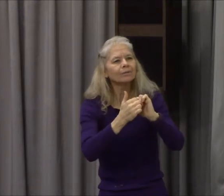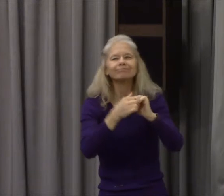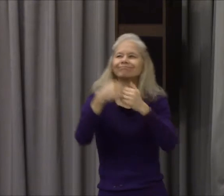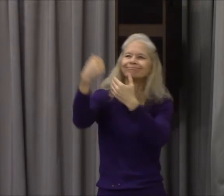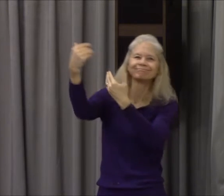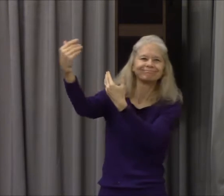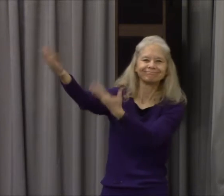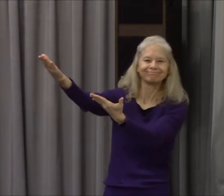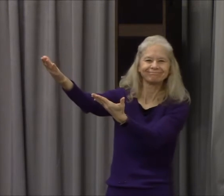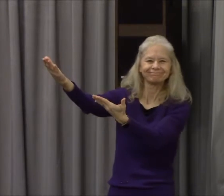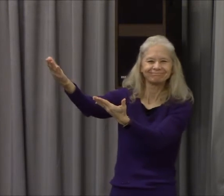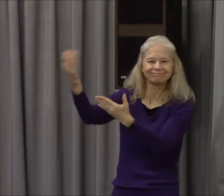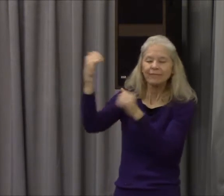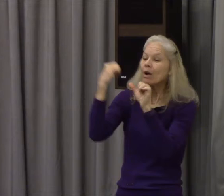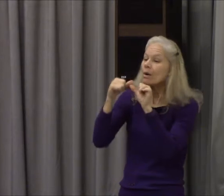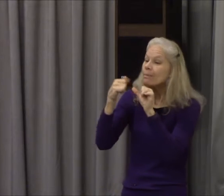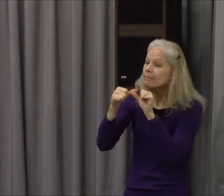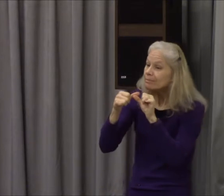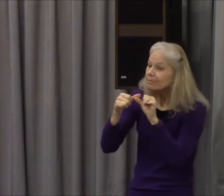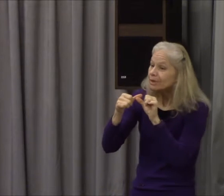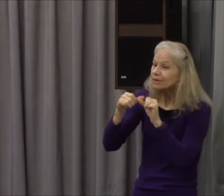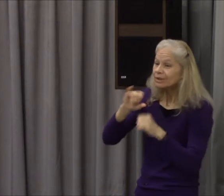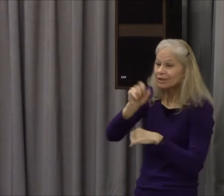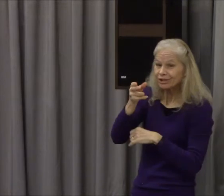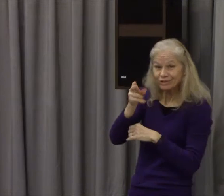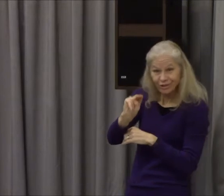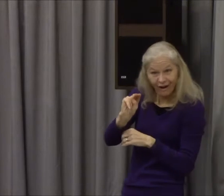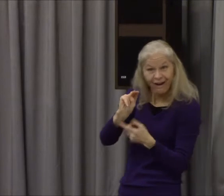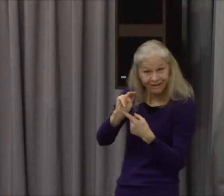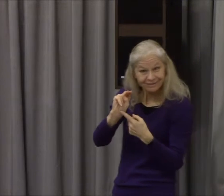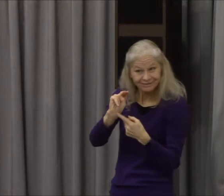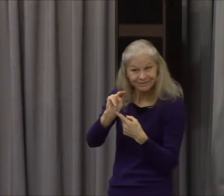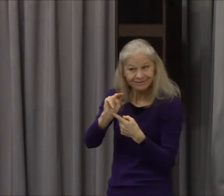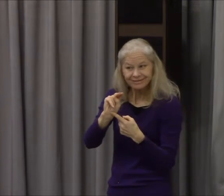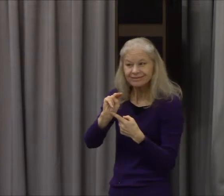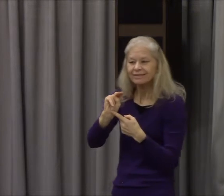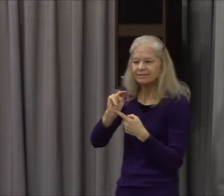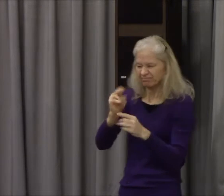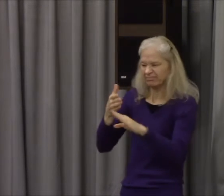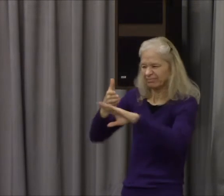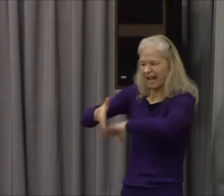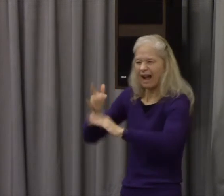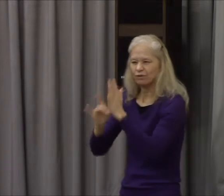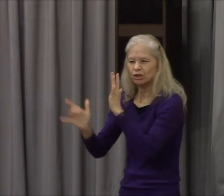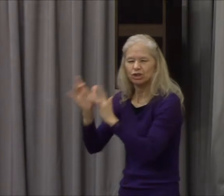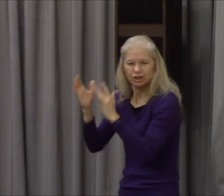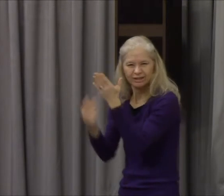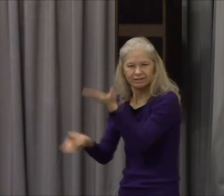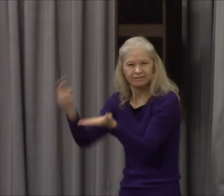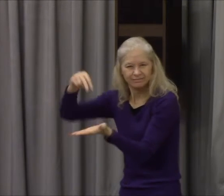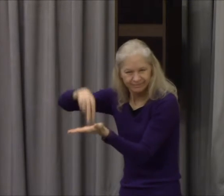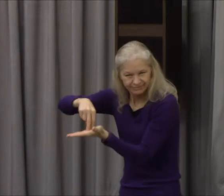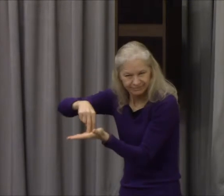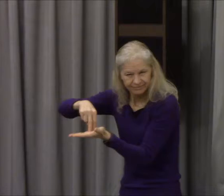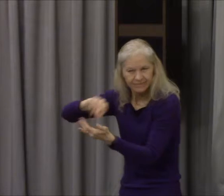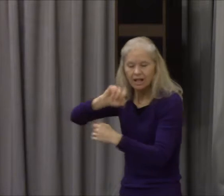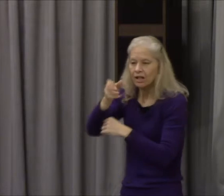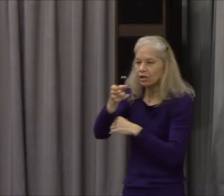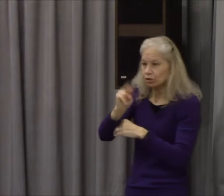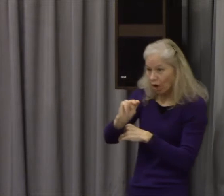along the shores there the next day John see Jesus coming unto him and said behold the Lamb of God which taketh away the